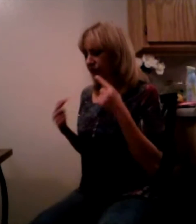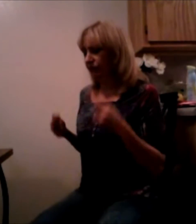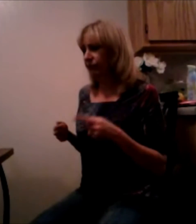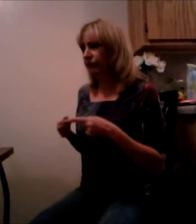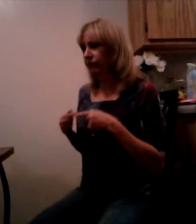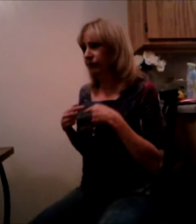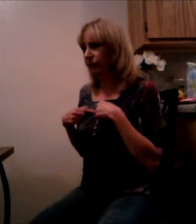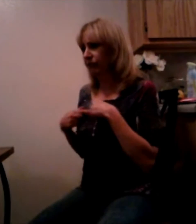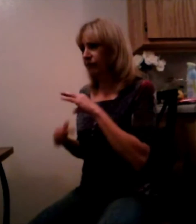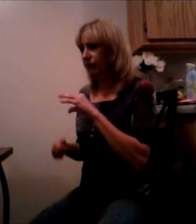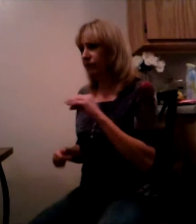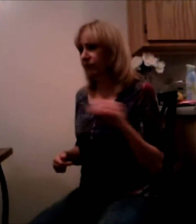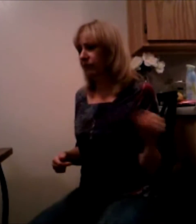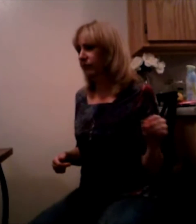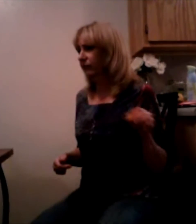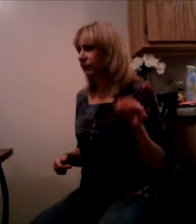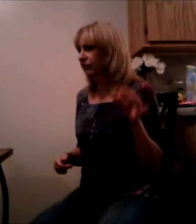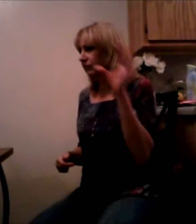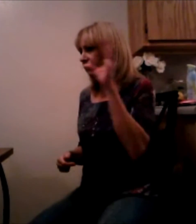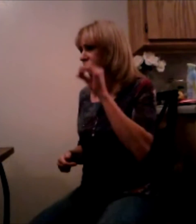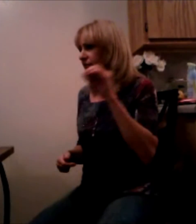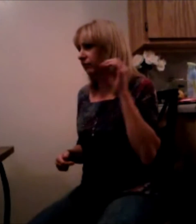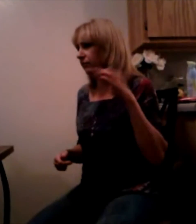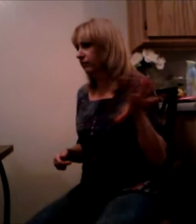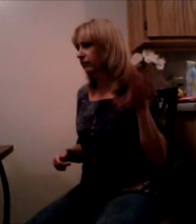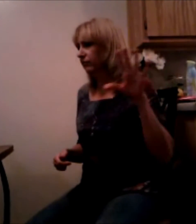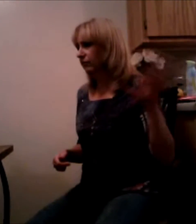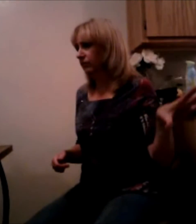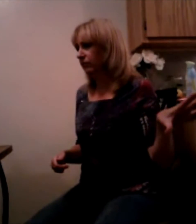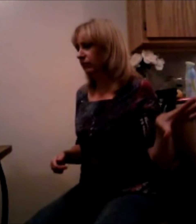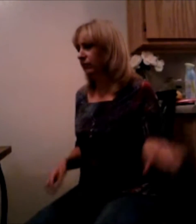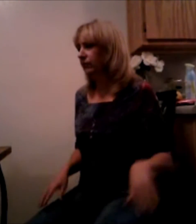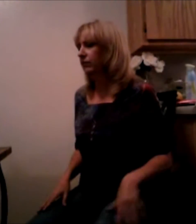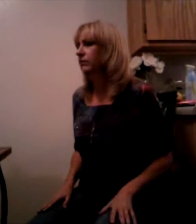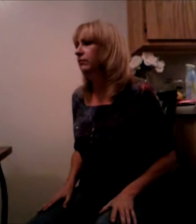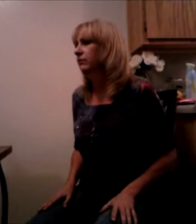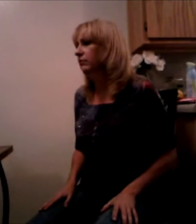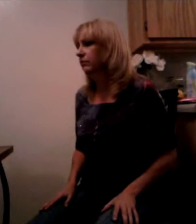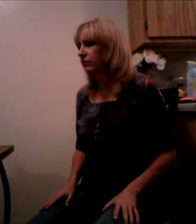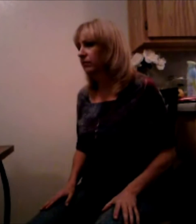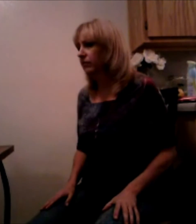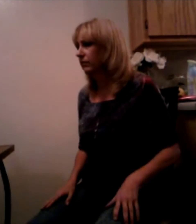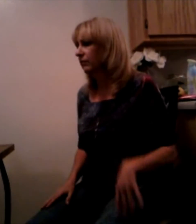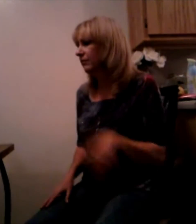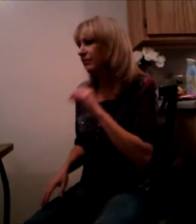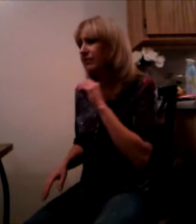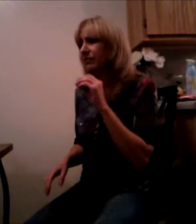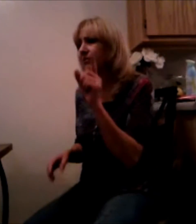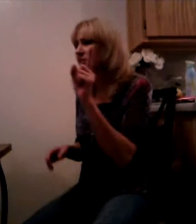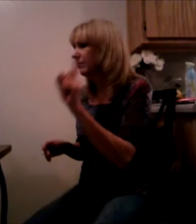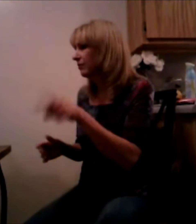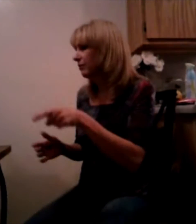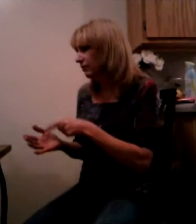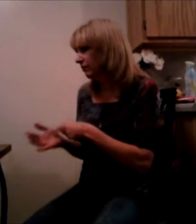And nothing else And you can do this And baby